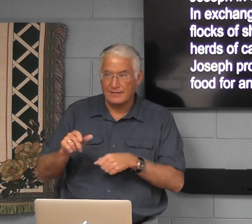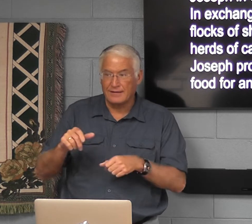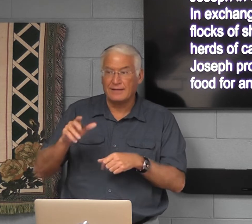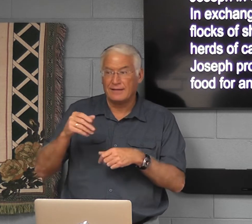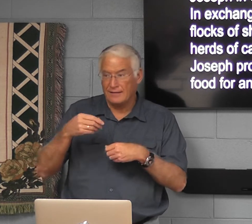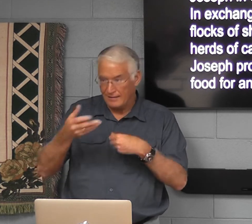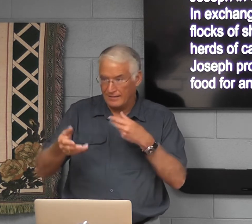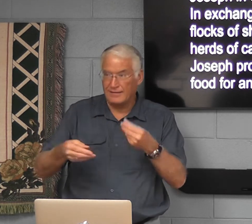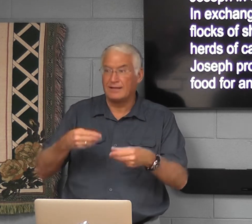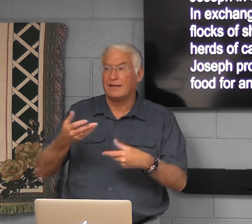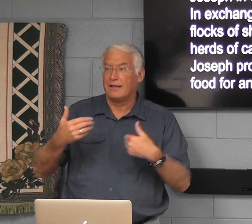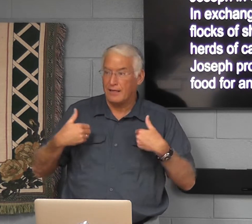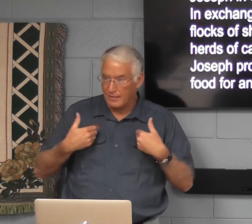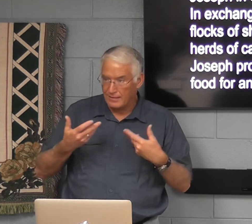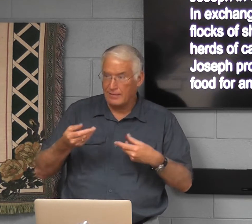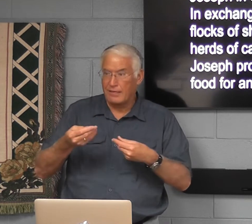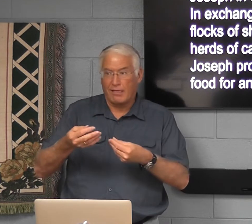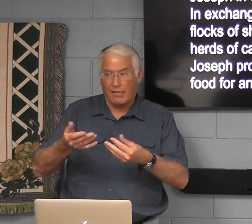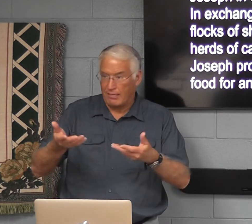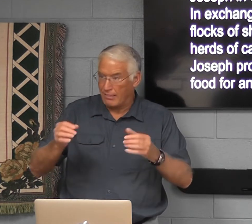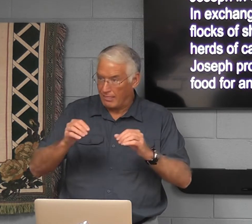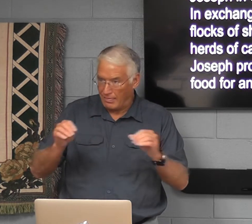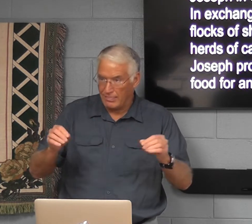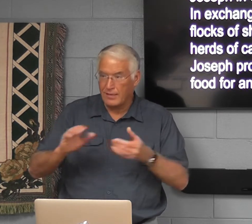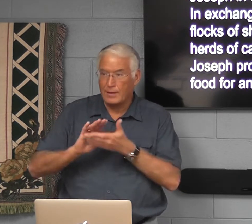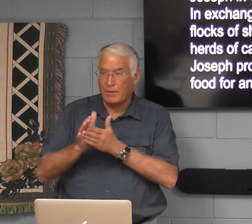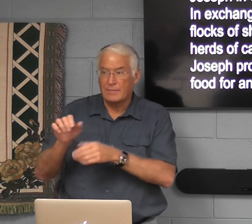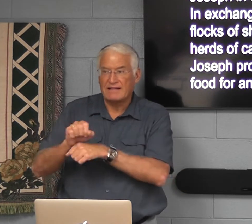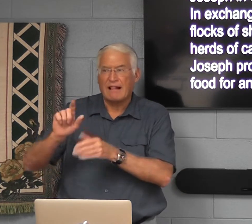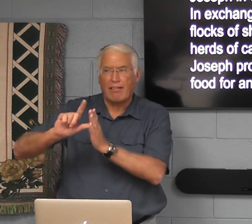That's when they became slaves because they gave everything away.